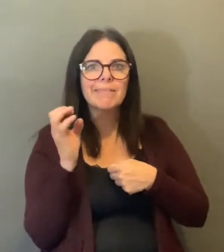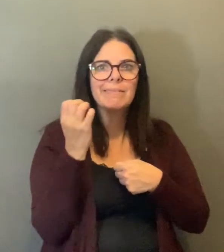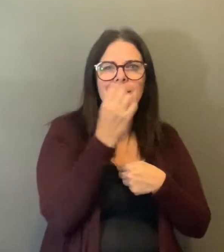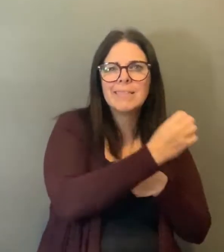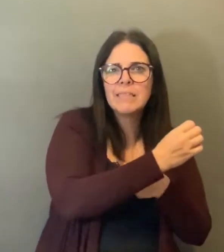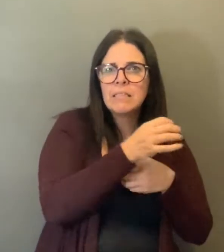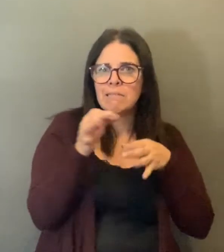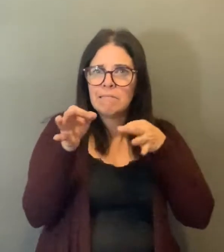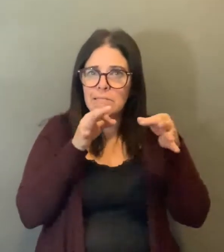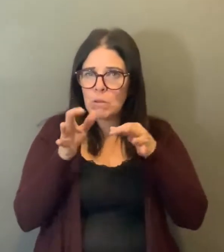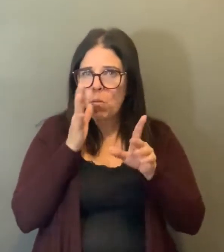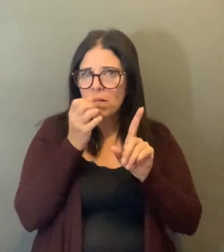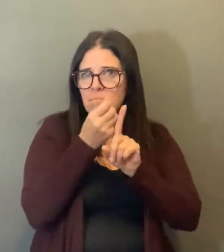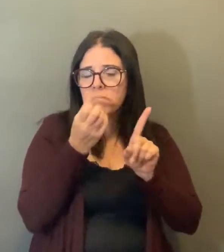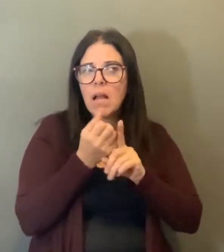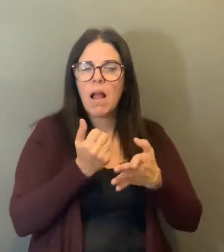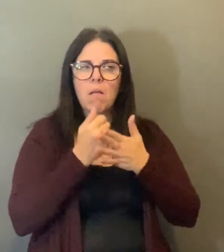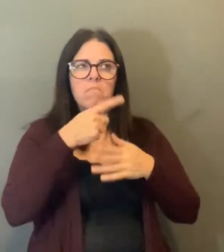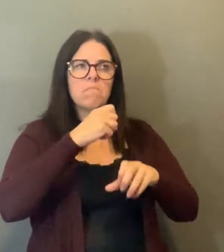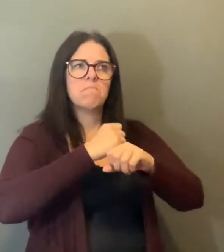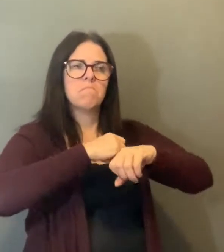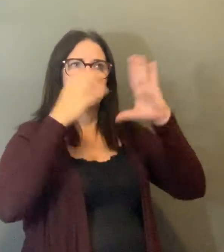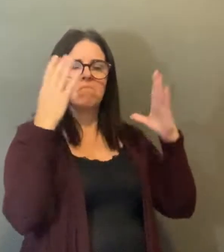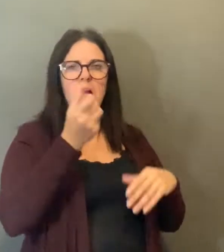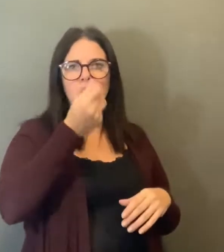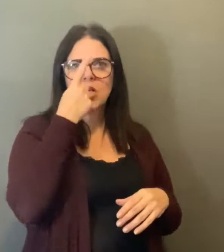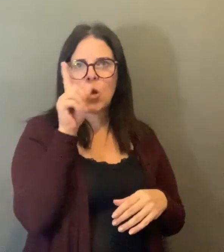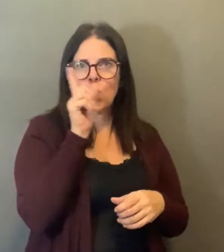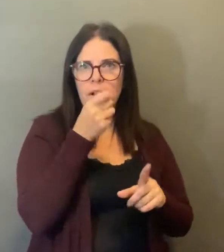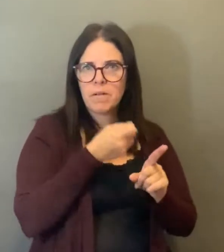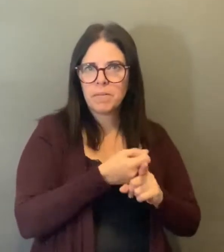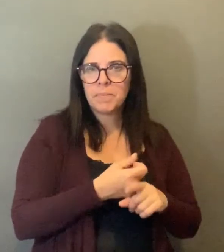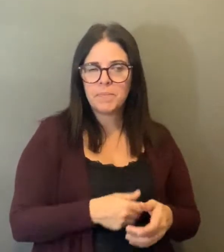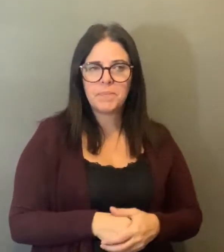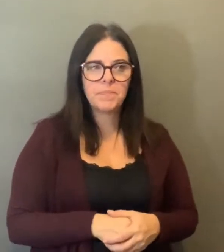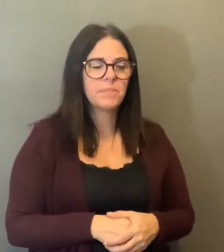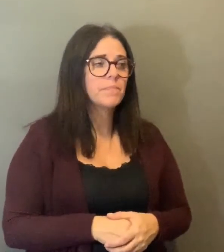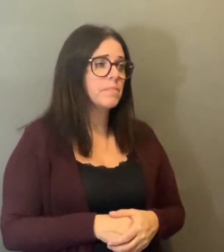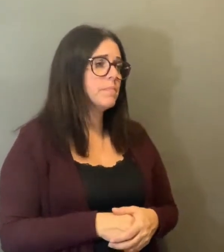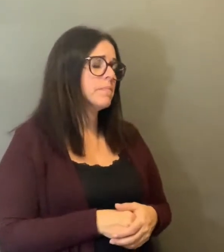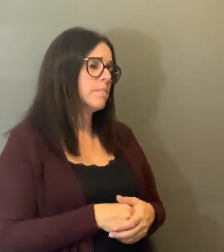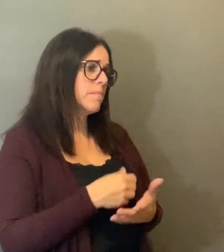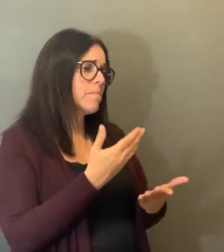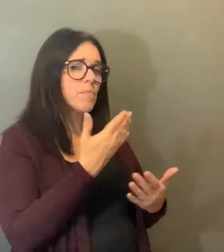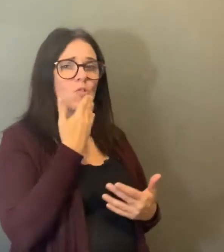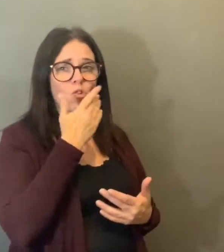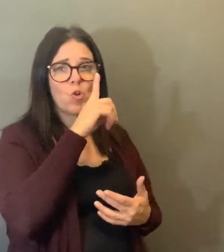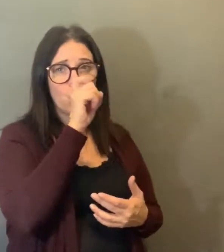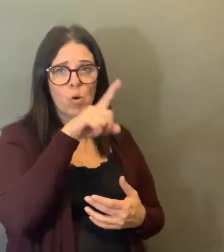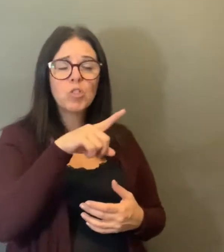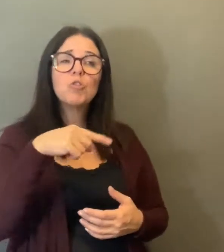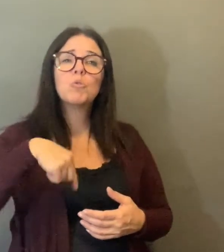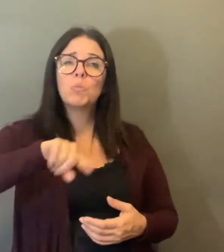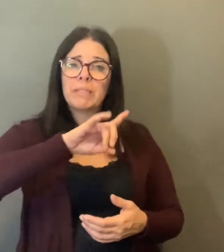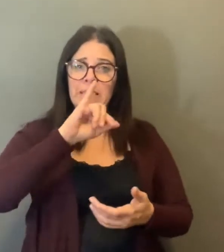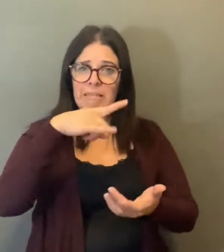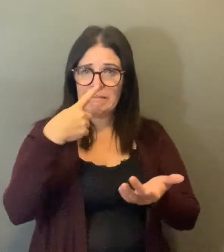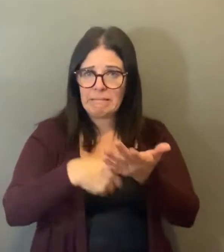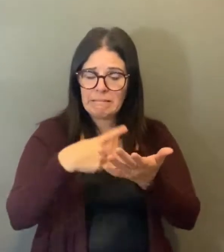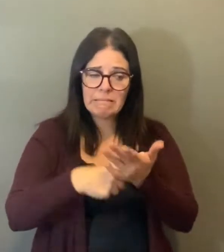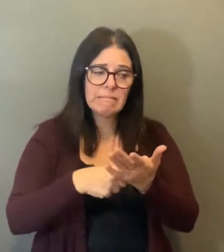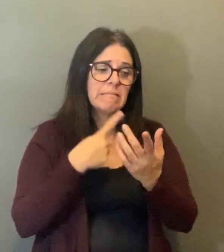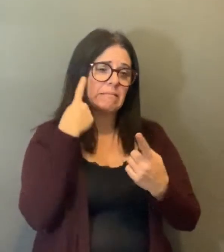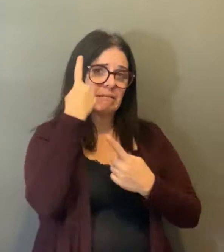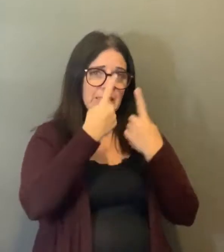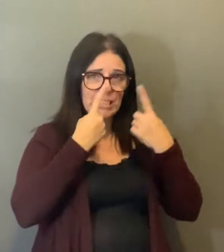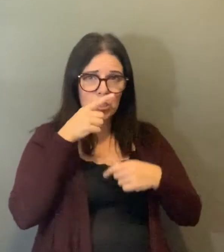a state county as opposed to it together, or going, you know, left side of the county, south of the county, just to give a better breakdown? Because 3004.9